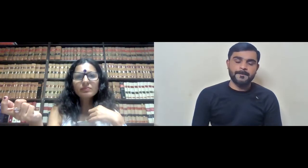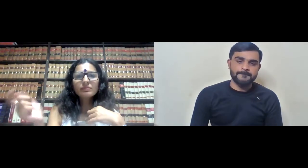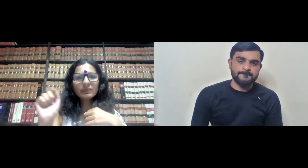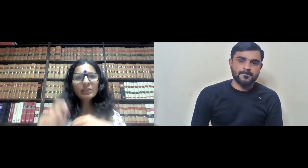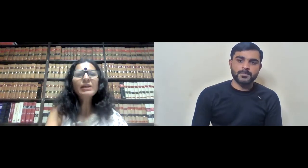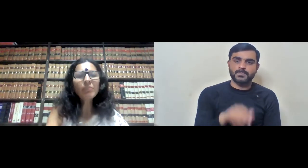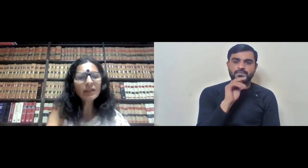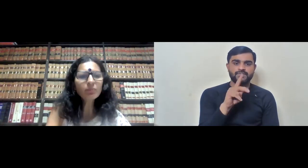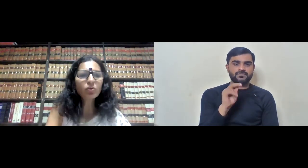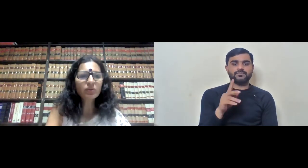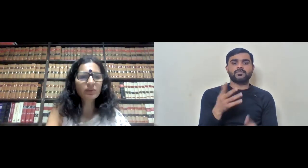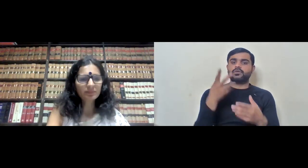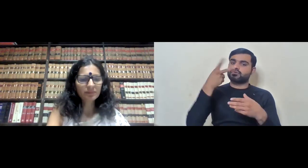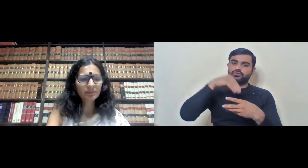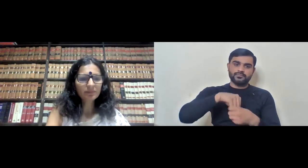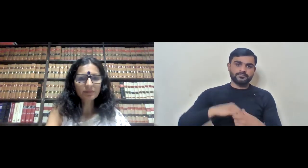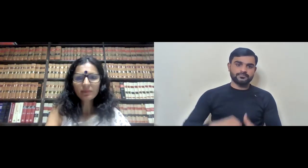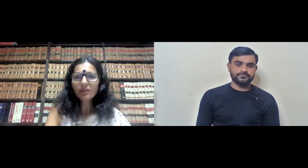Thank you. It will come under both.